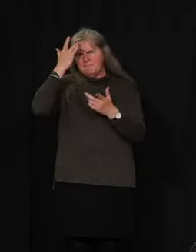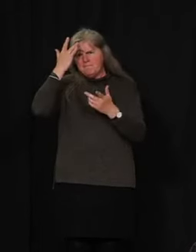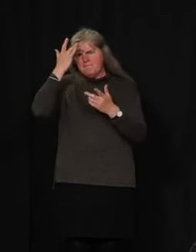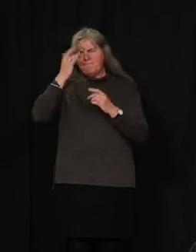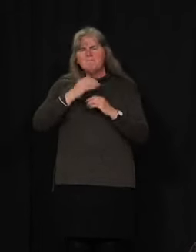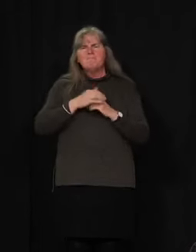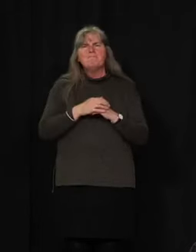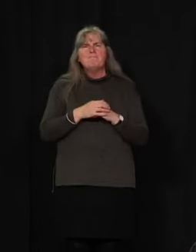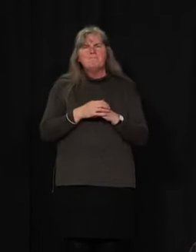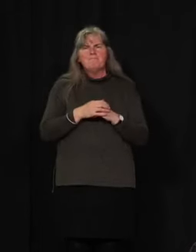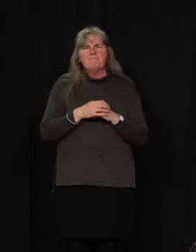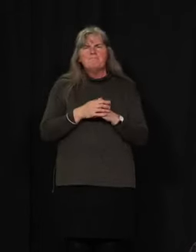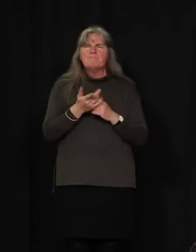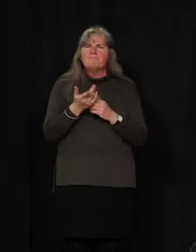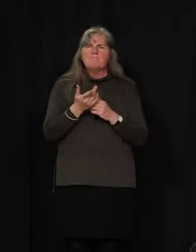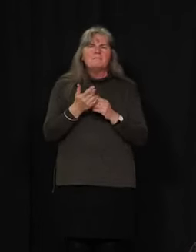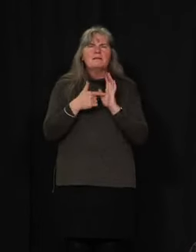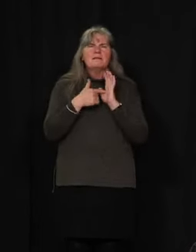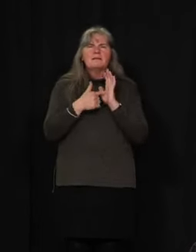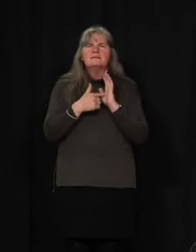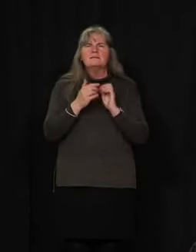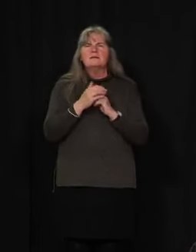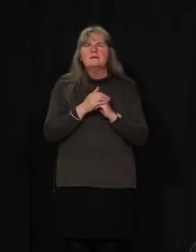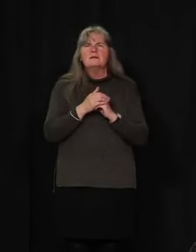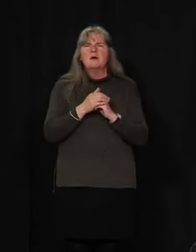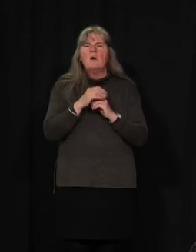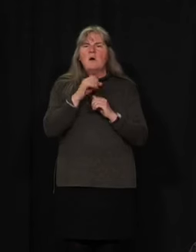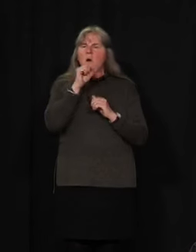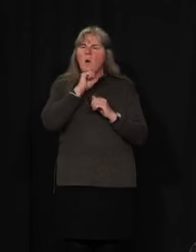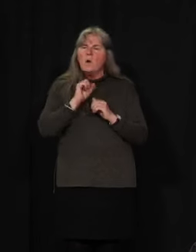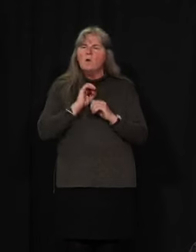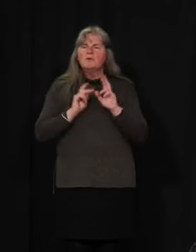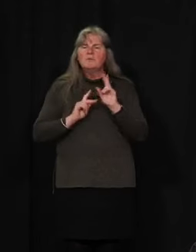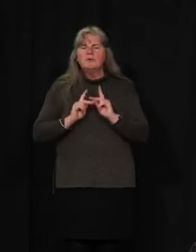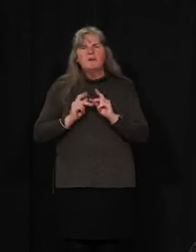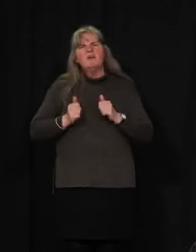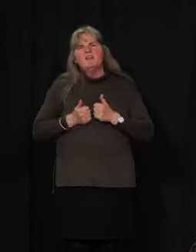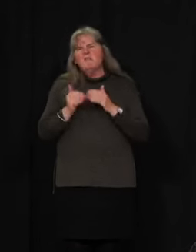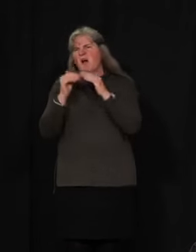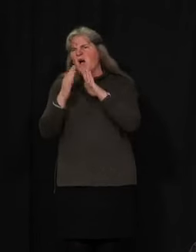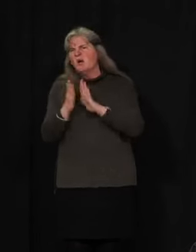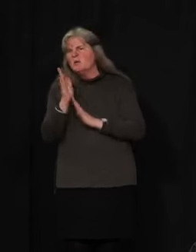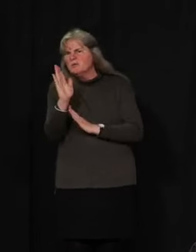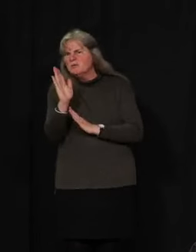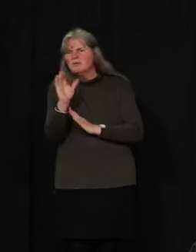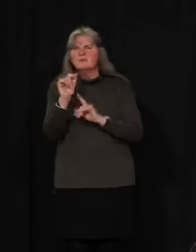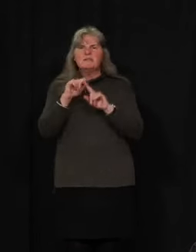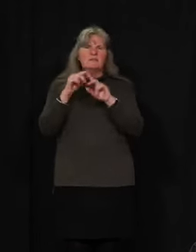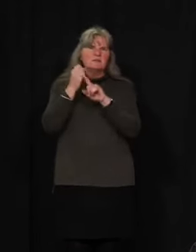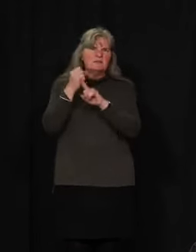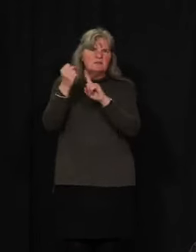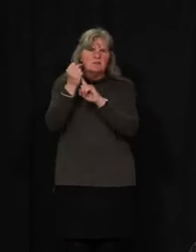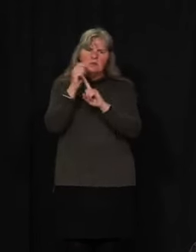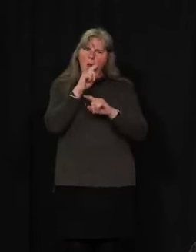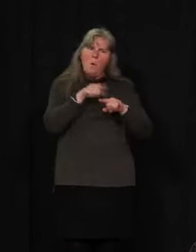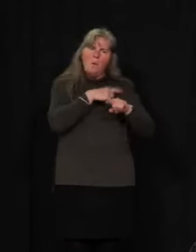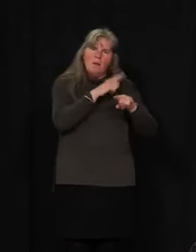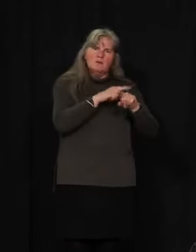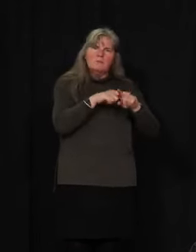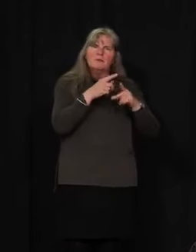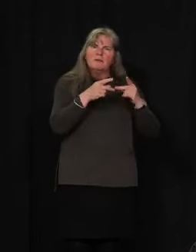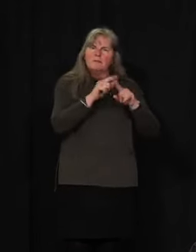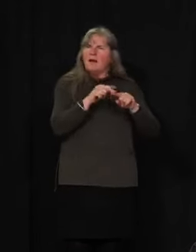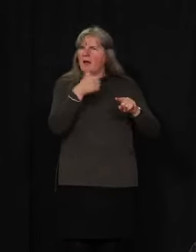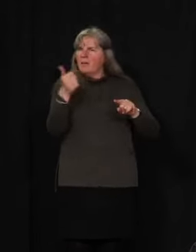that includes, you know, elderly people who are living individually or in other types of settings, and other